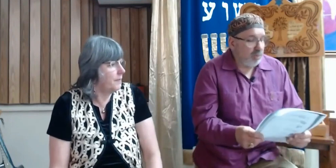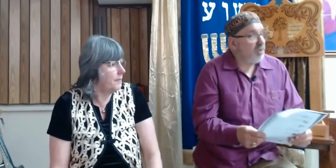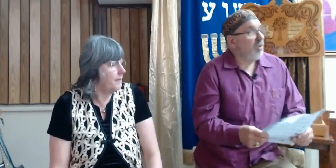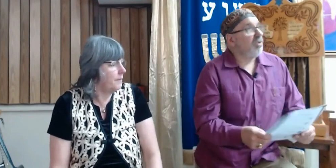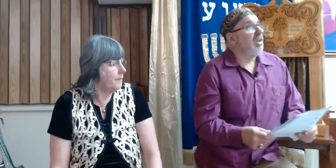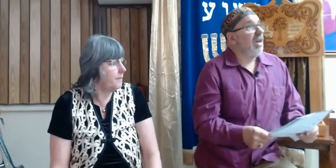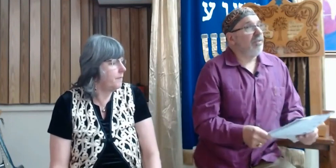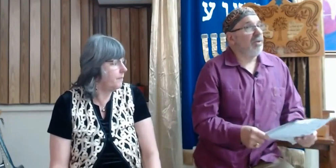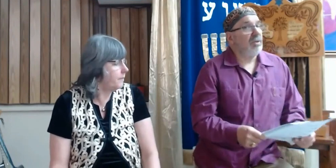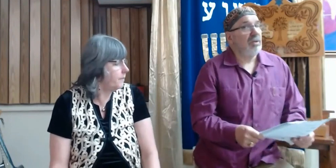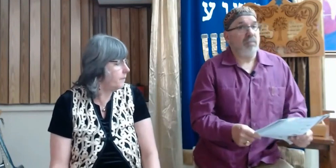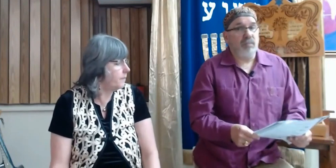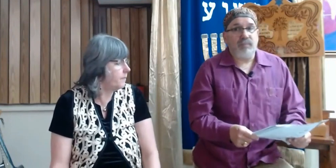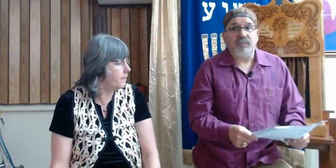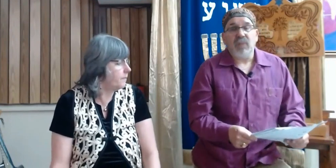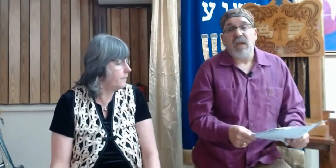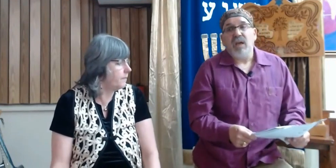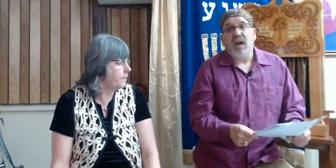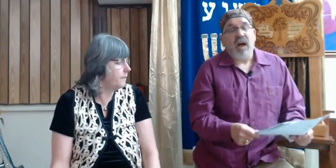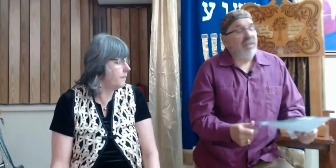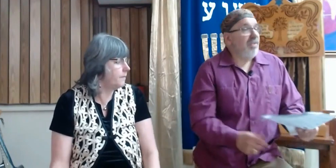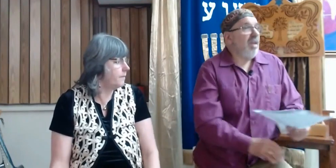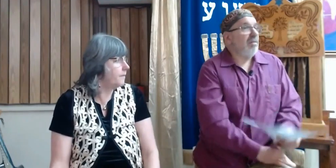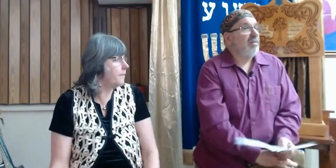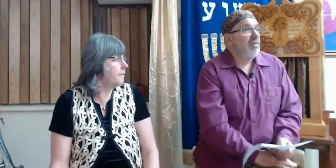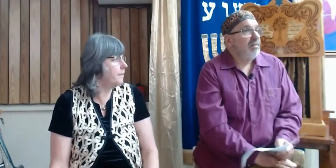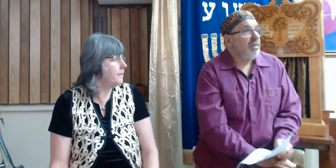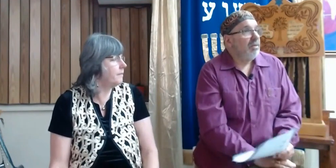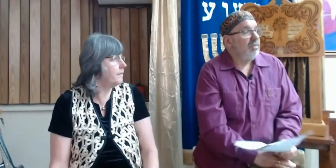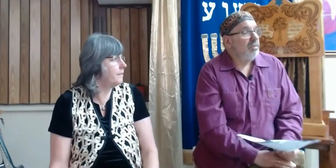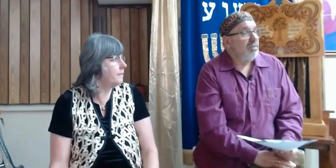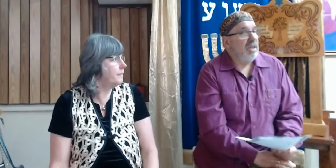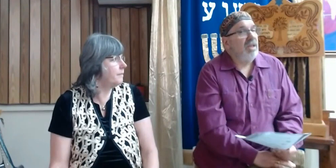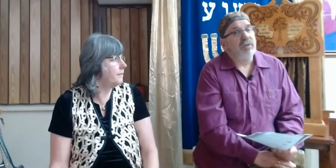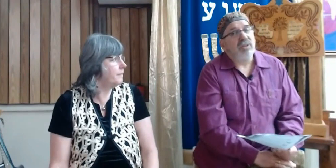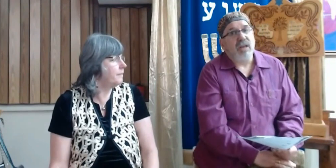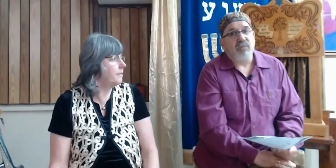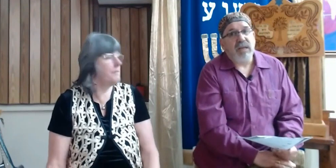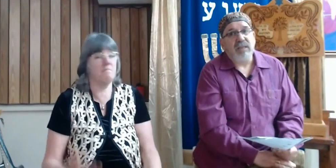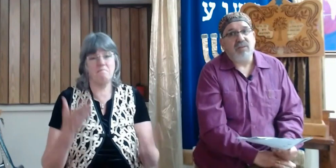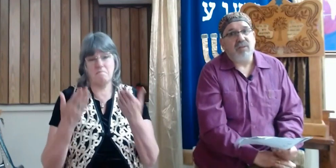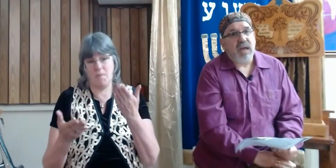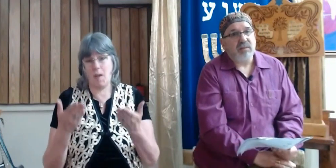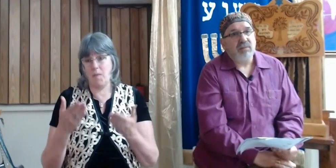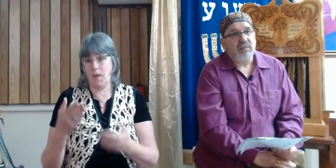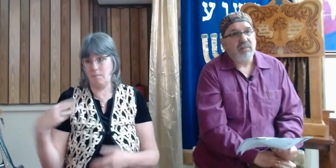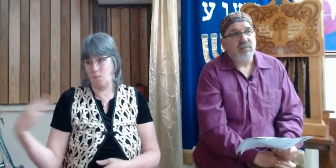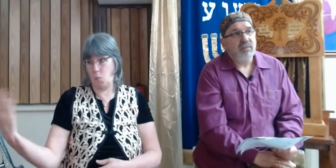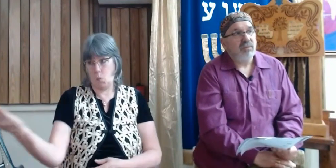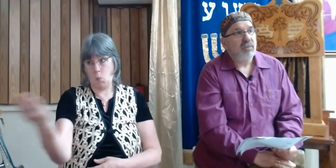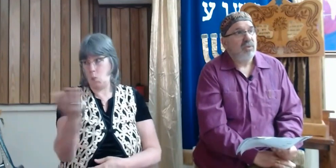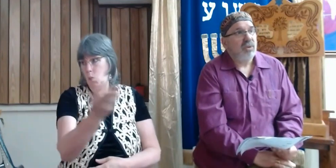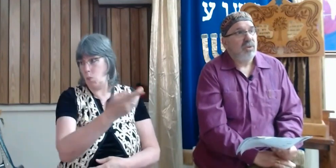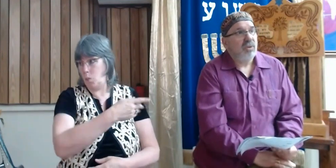to a certain level, I think many of us can relate to that.